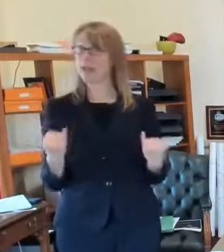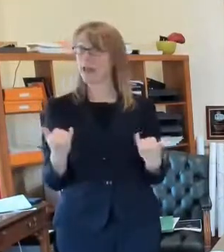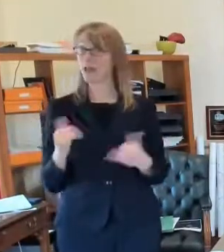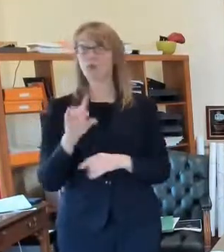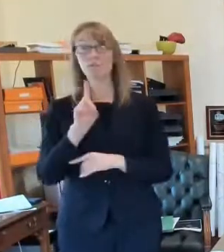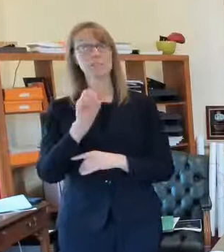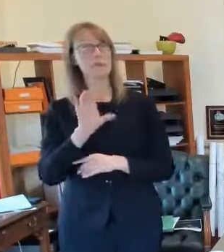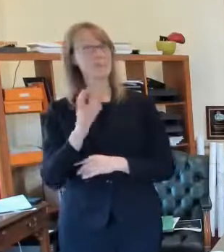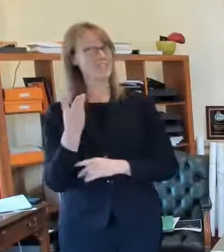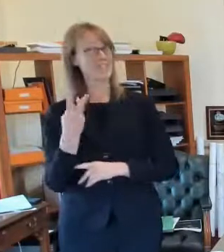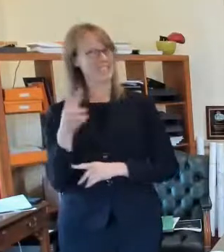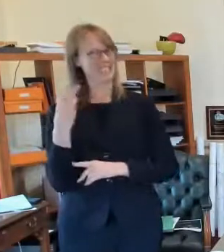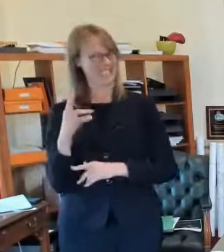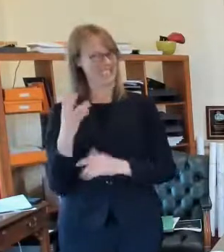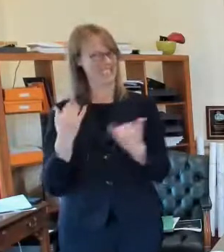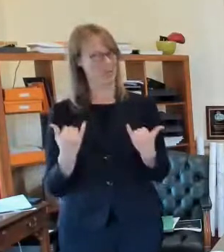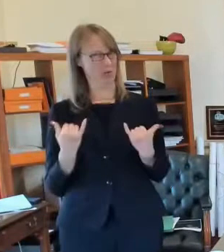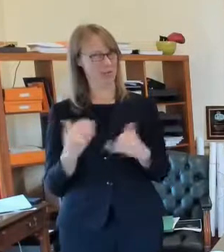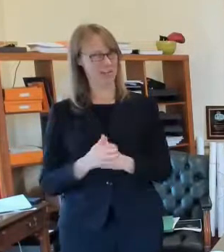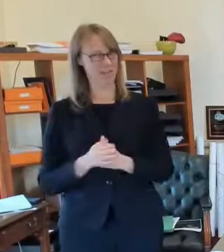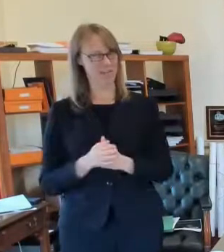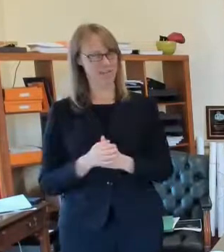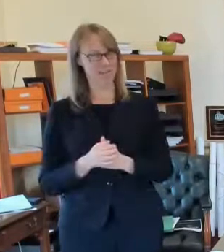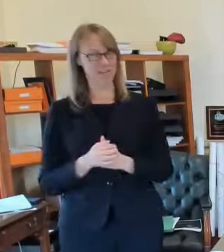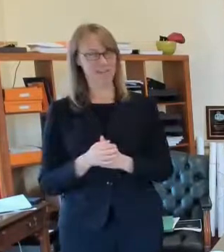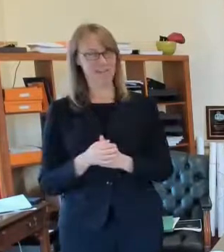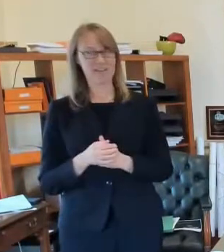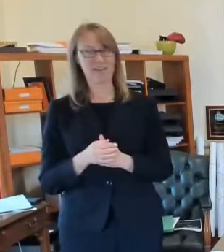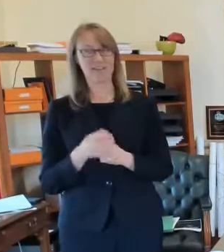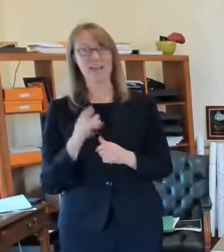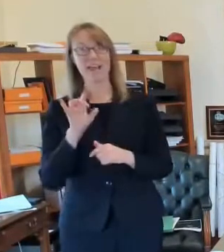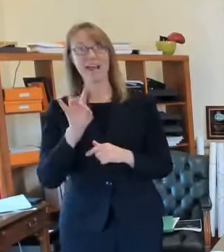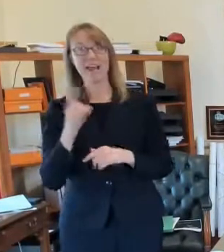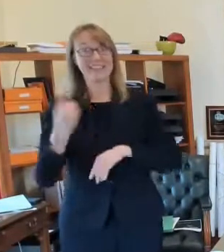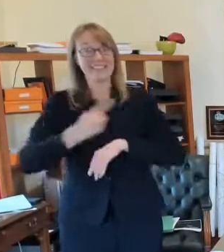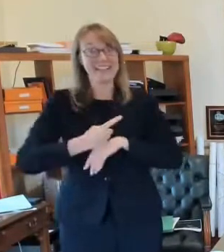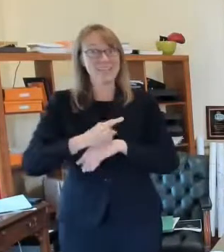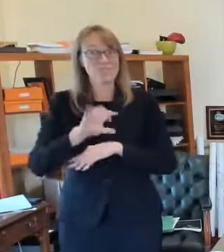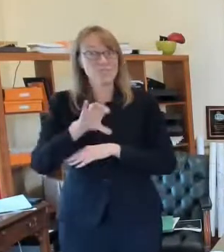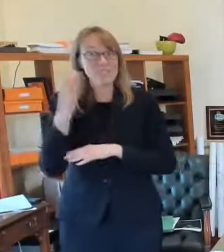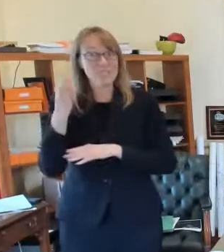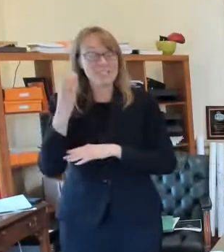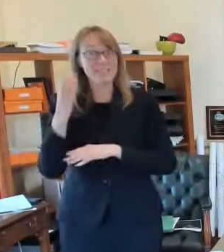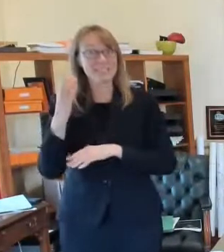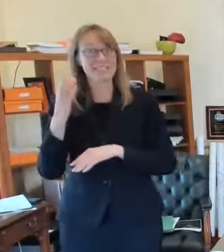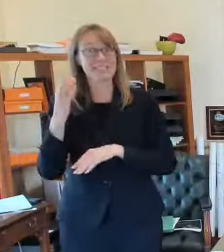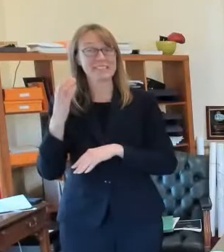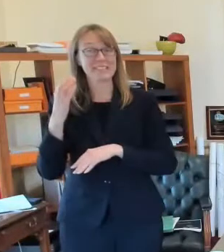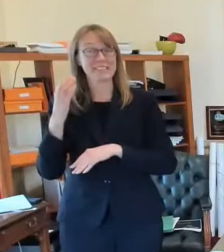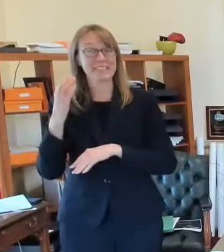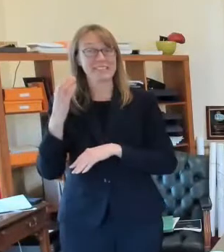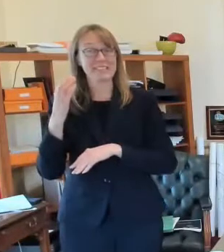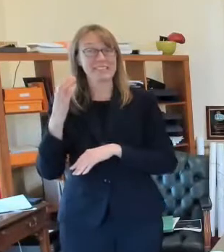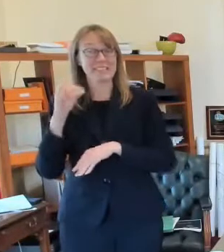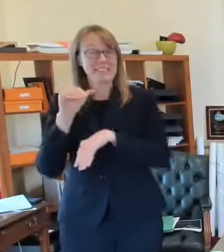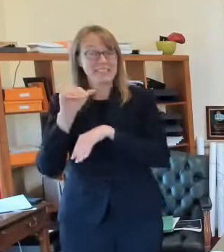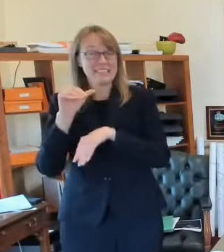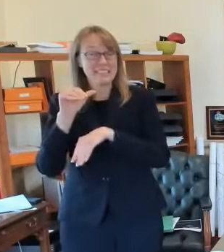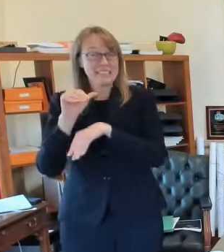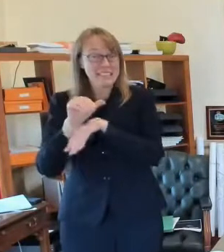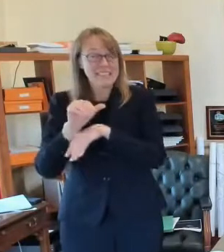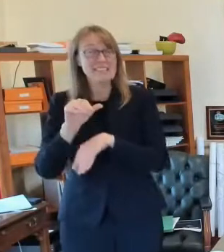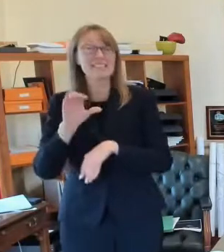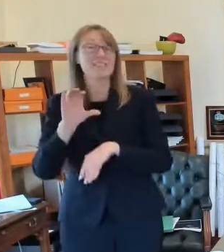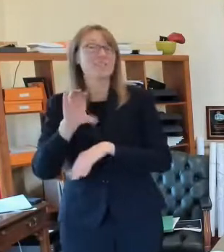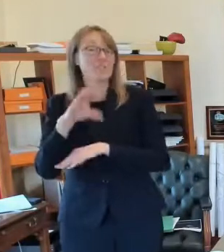eight days it's going to be christmas eve nine days it's going to be christmas eve uh christmas day then new year's eve new